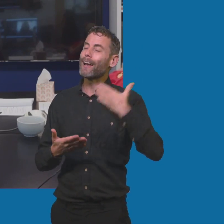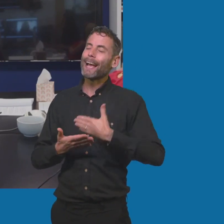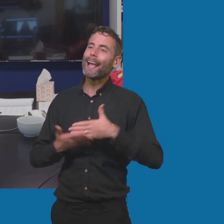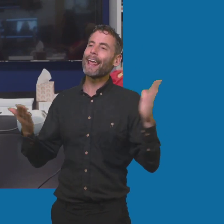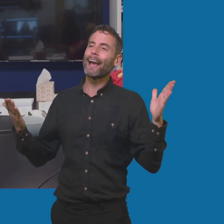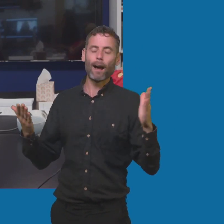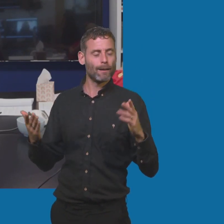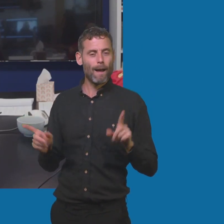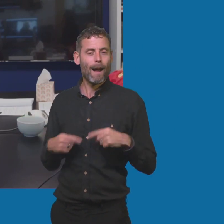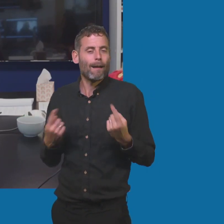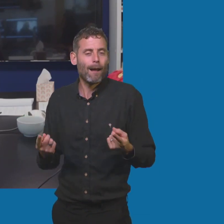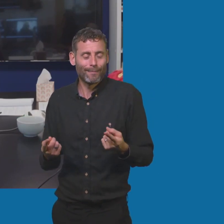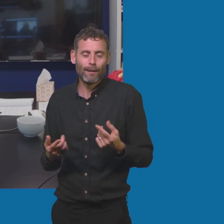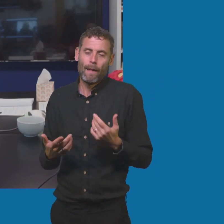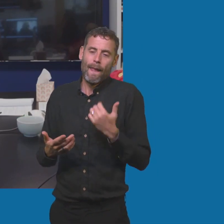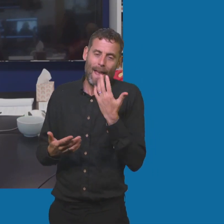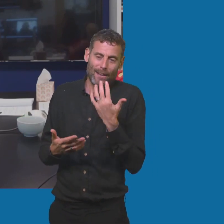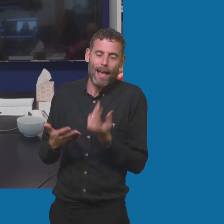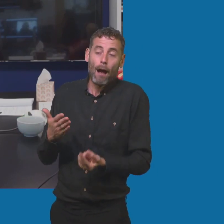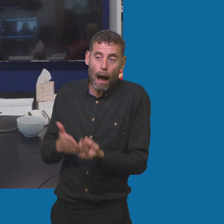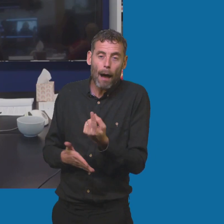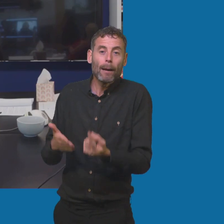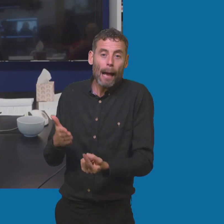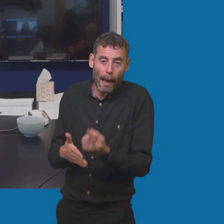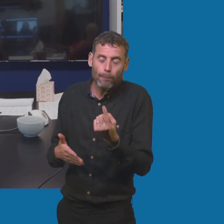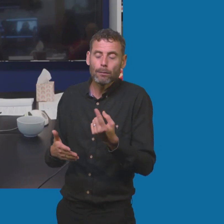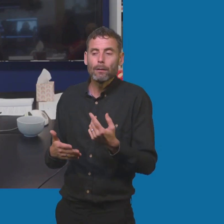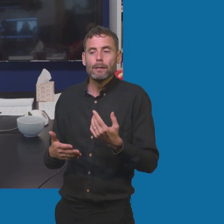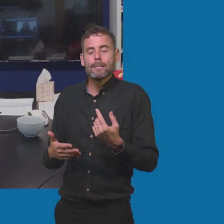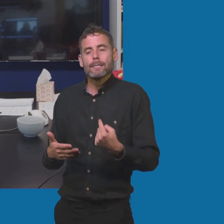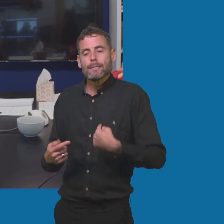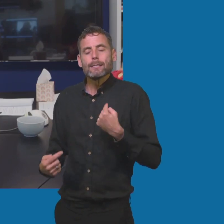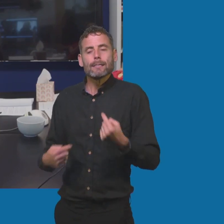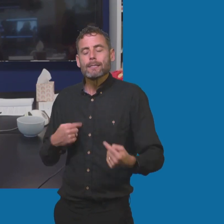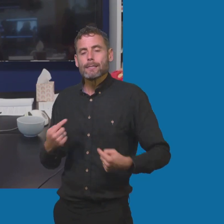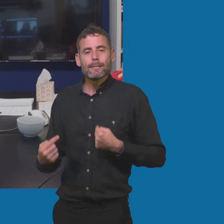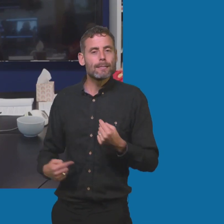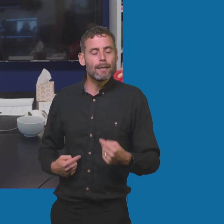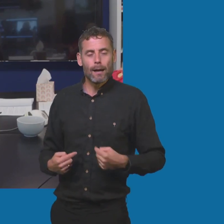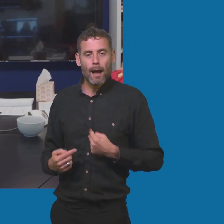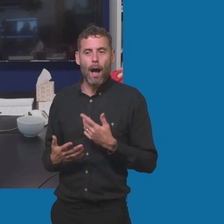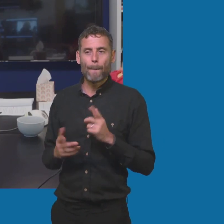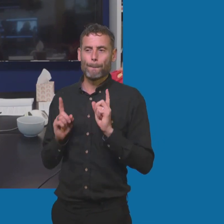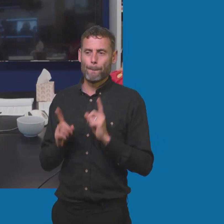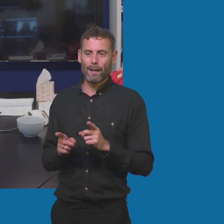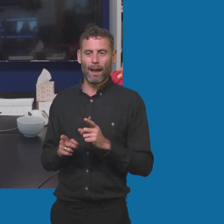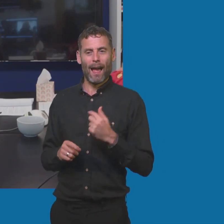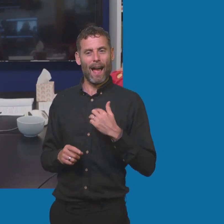invisible to it. But that's why I think it's so important we do what we do every day, educate people, bring